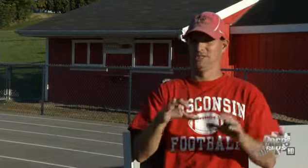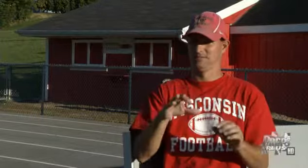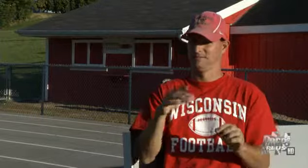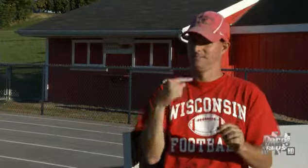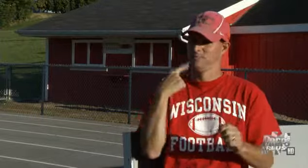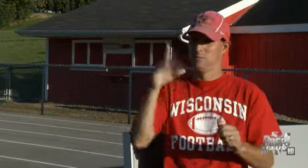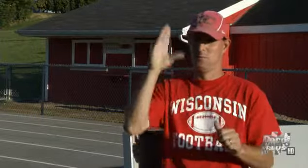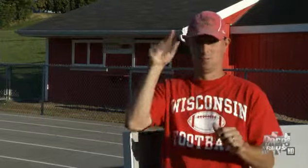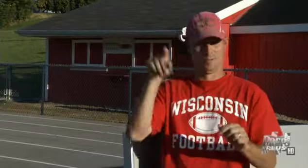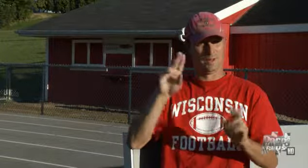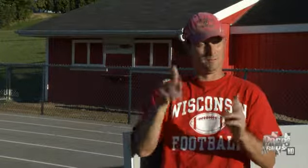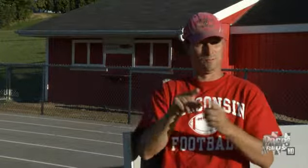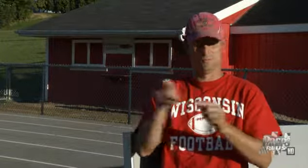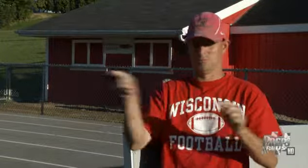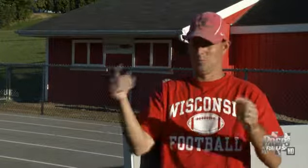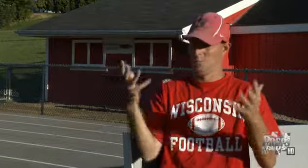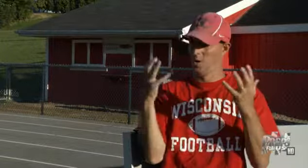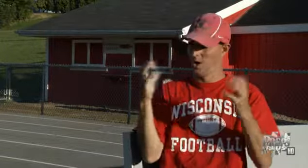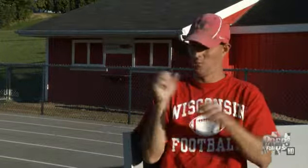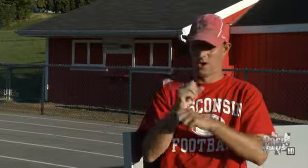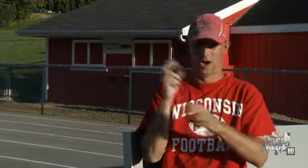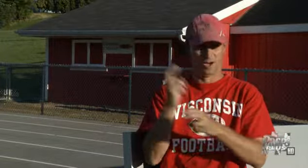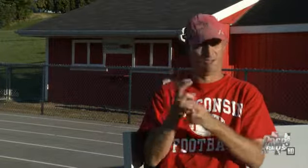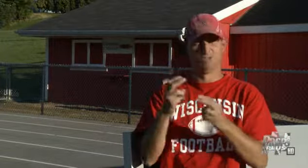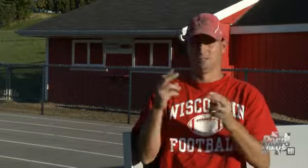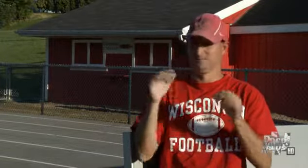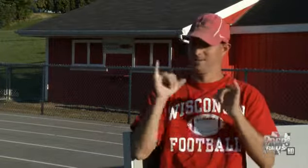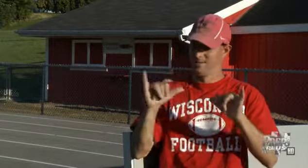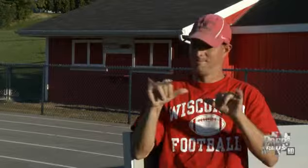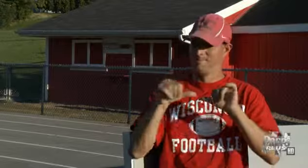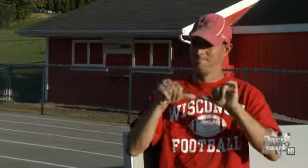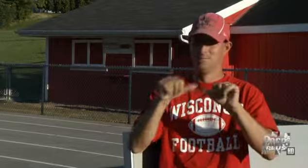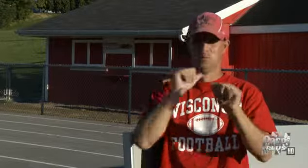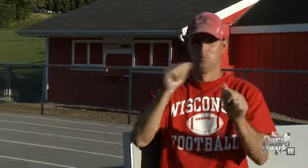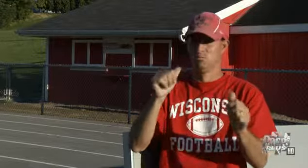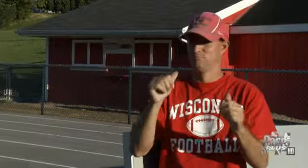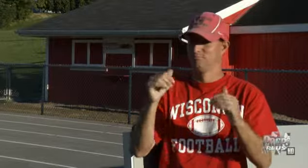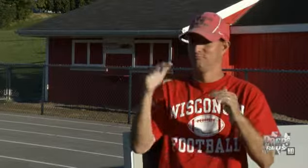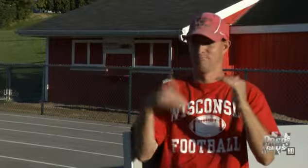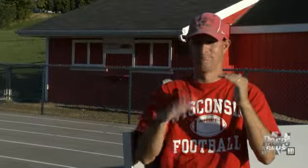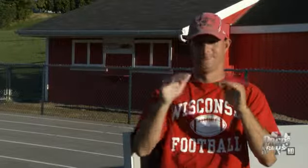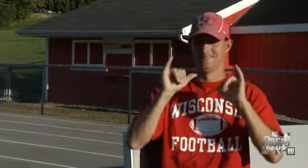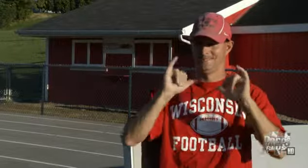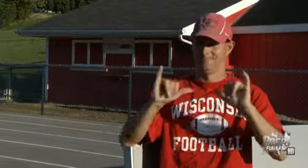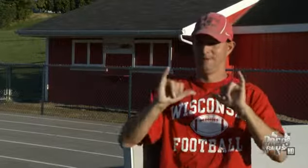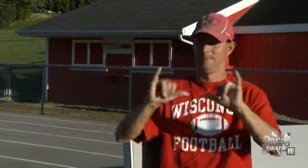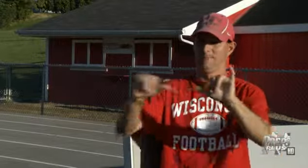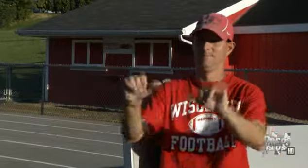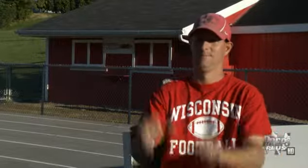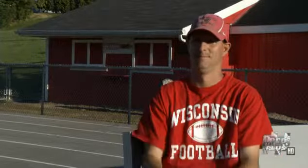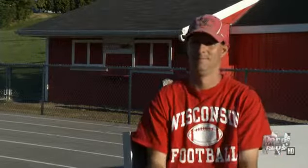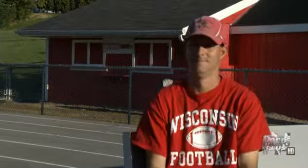make this championship happen. And so we hope to carry on this tradition.